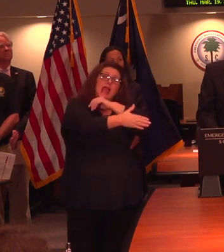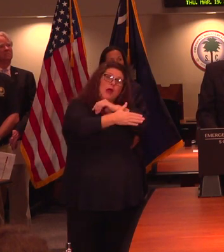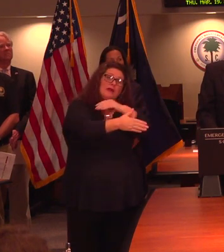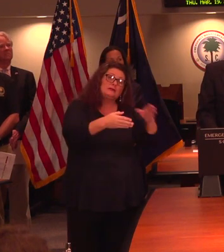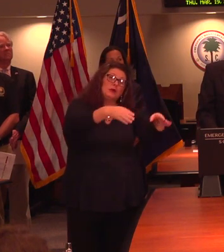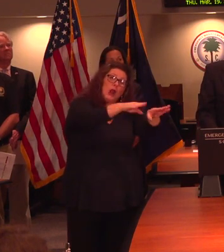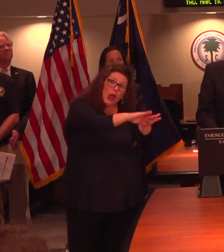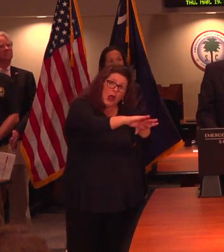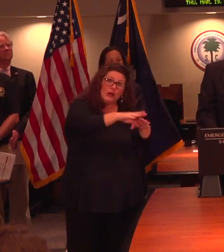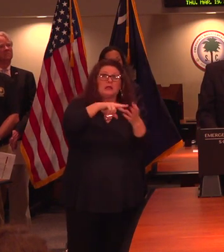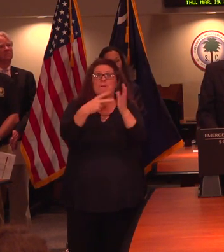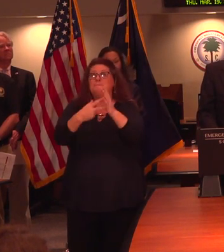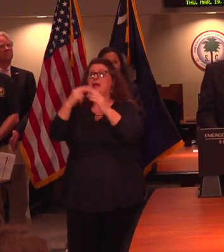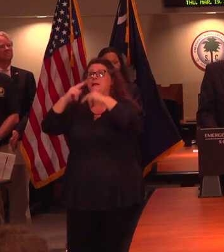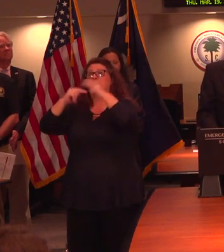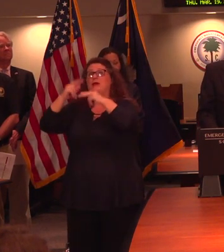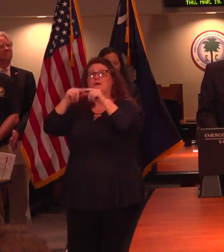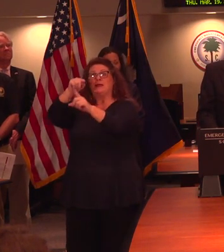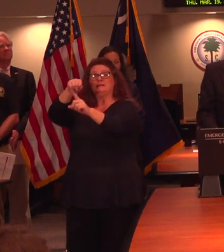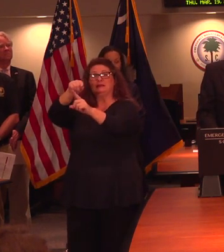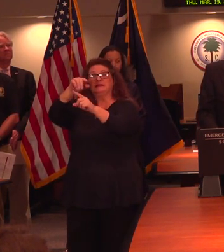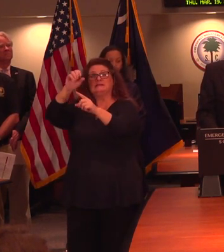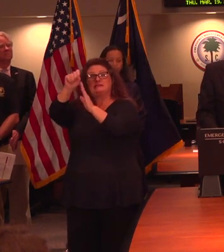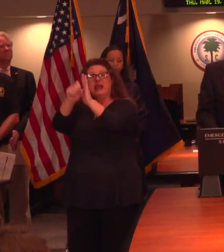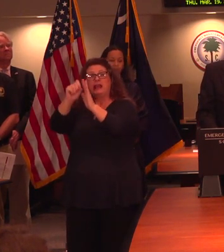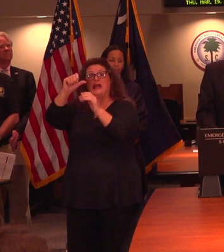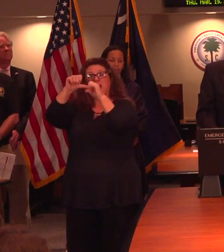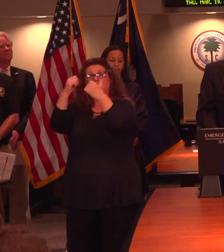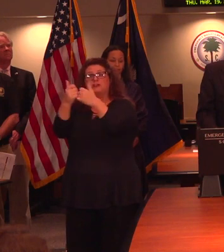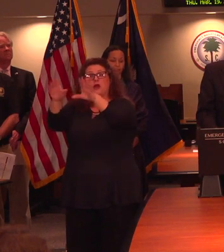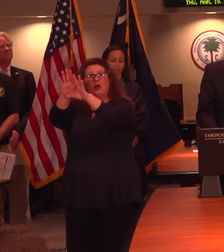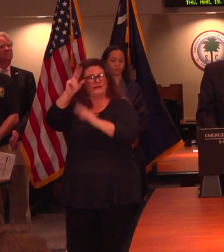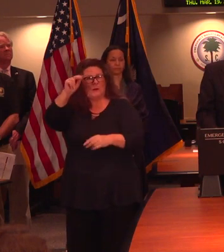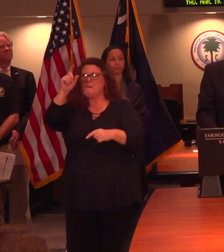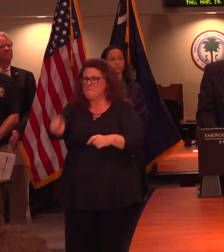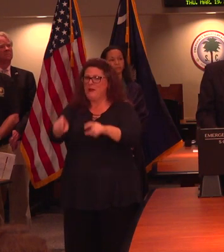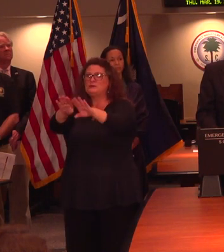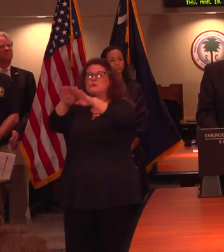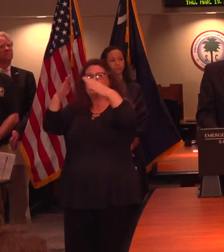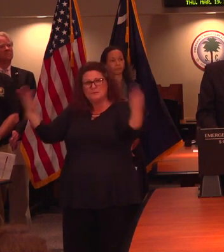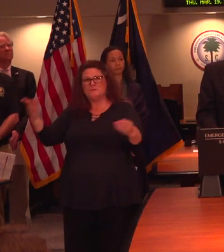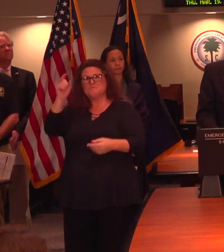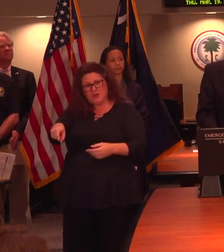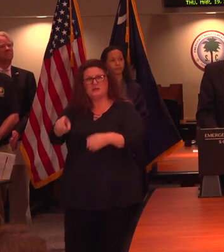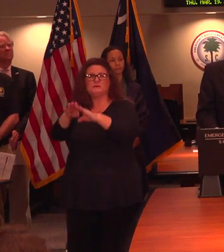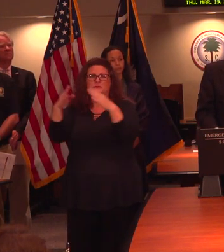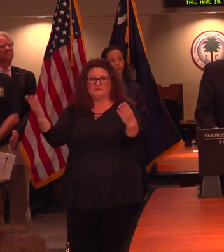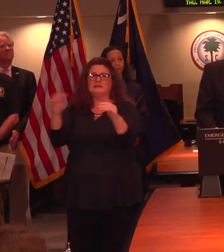disallow the working, the function of that state agency that is also functioned in that same building.